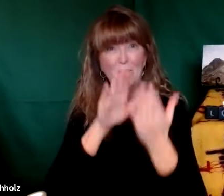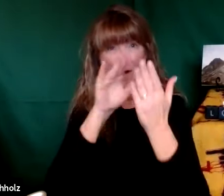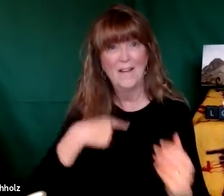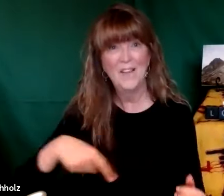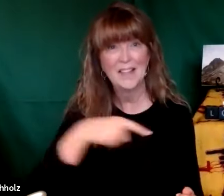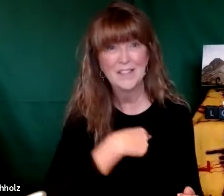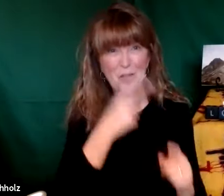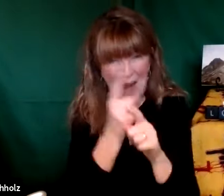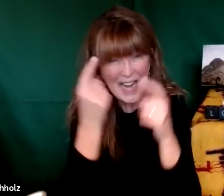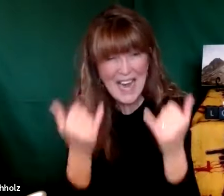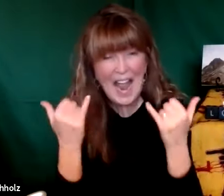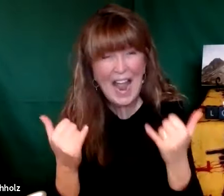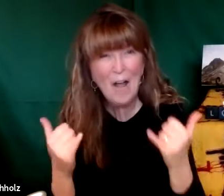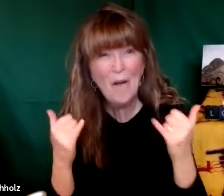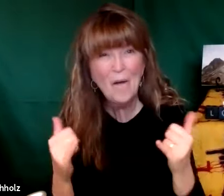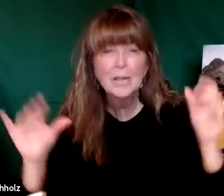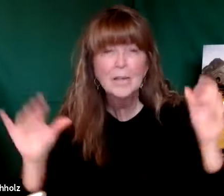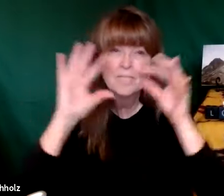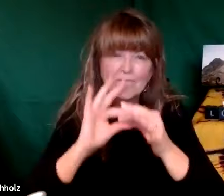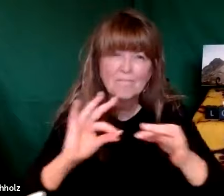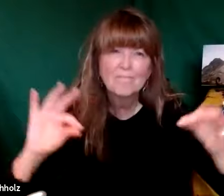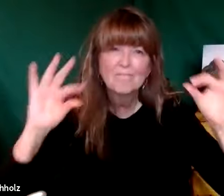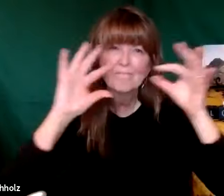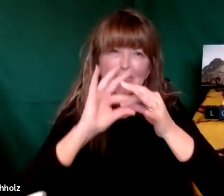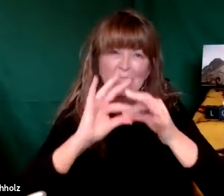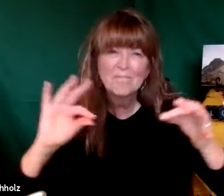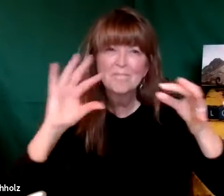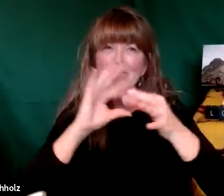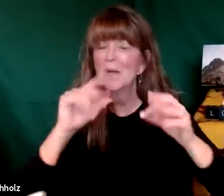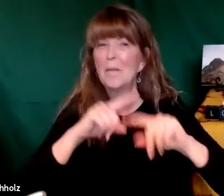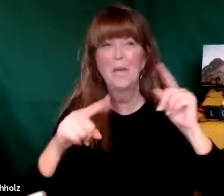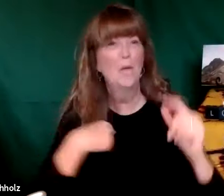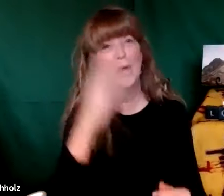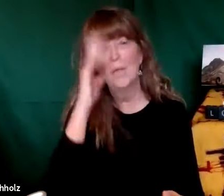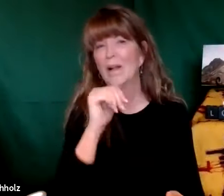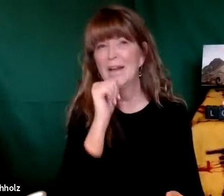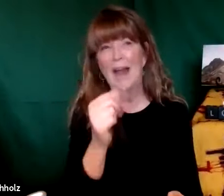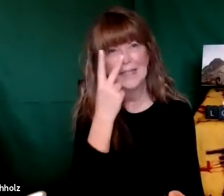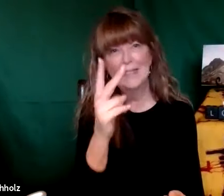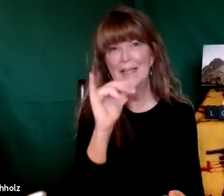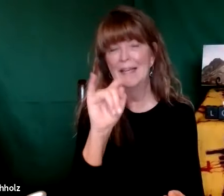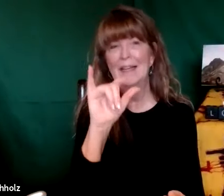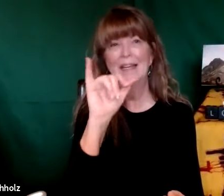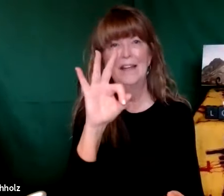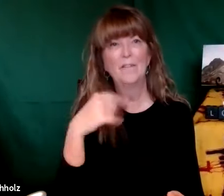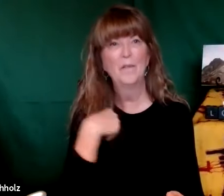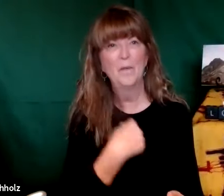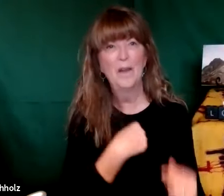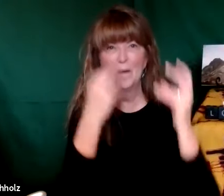even though god is standing right in front of us right this moment speaking to us but we